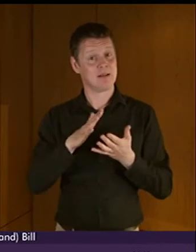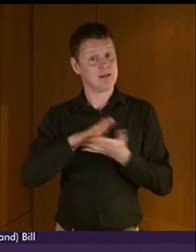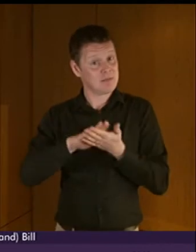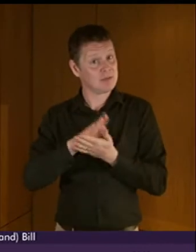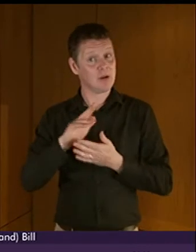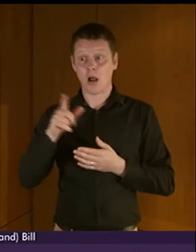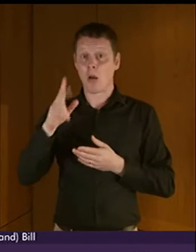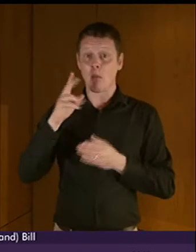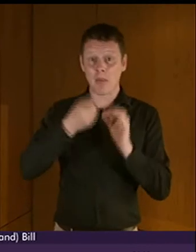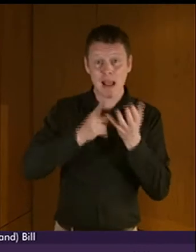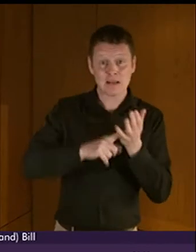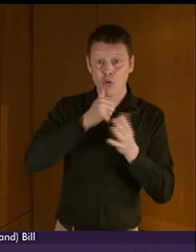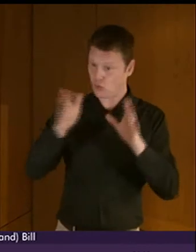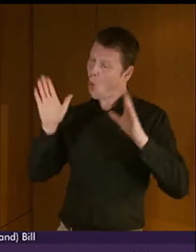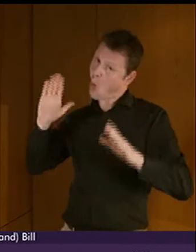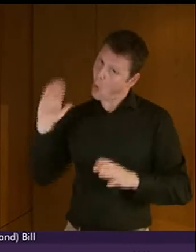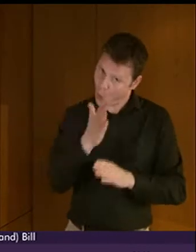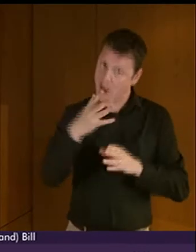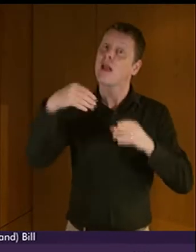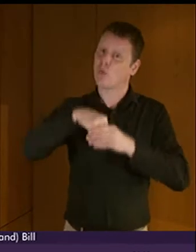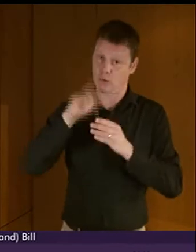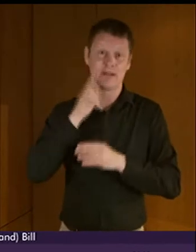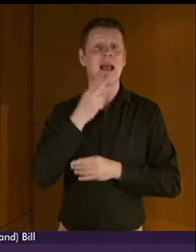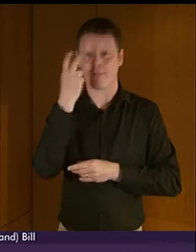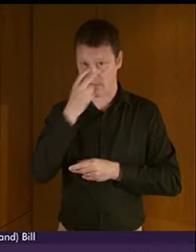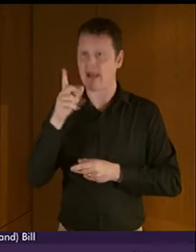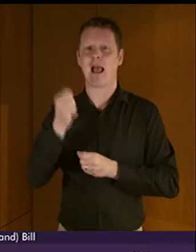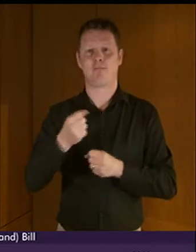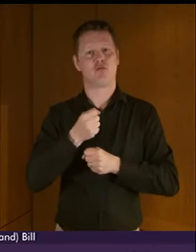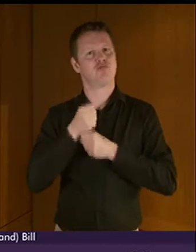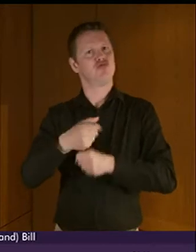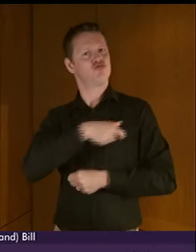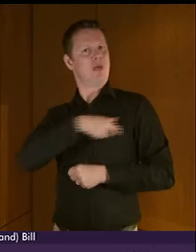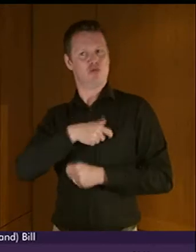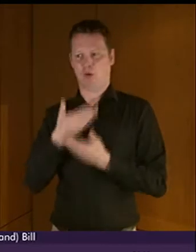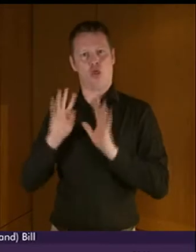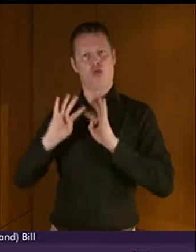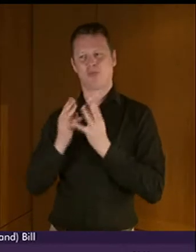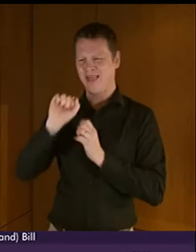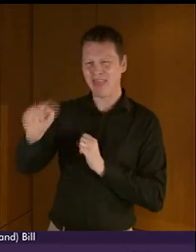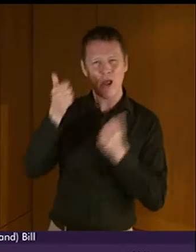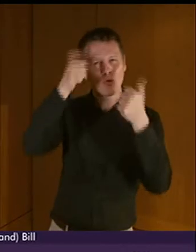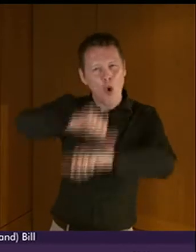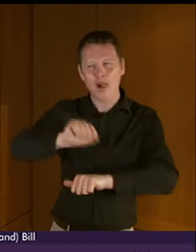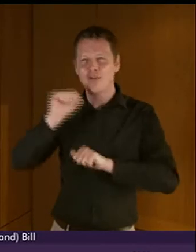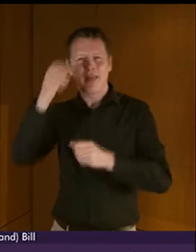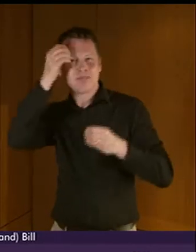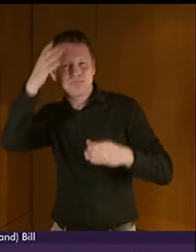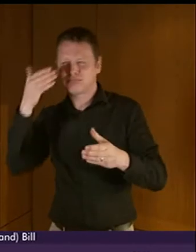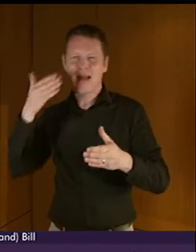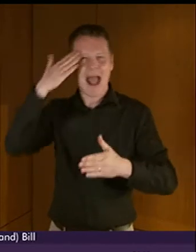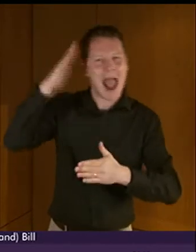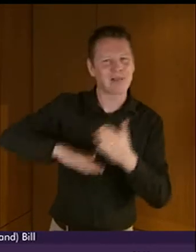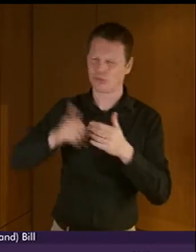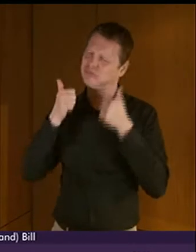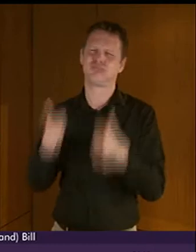deaf-blind BSL users, are represented on the group. Their expertise and their knowledge will be vital in ensuring the